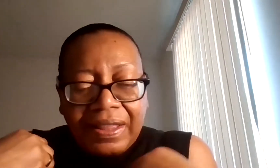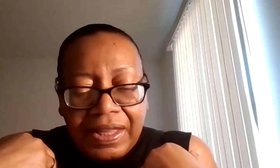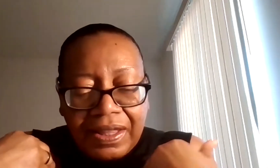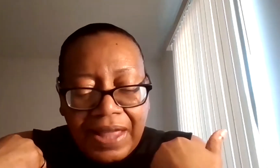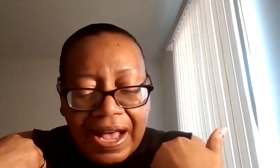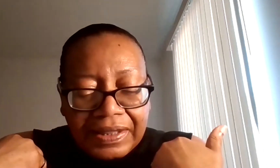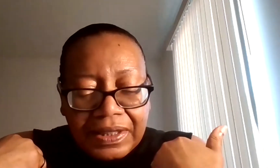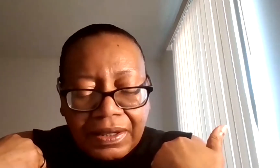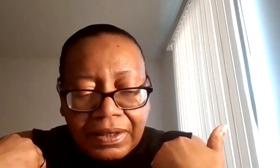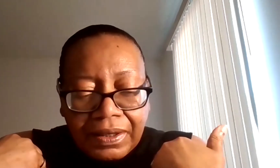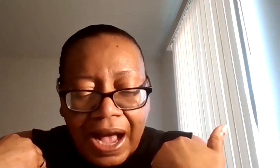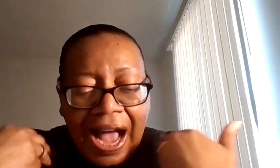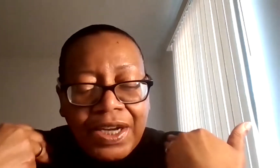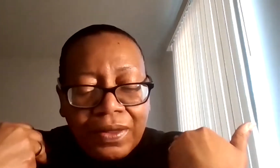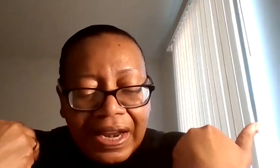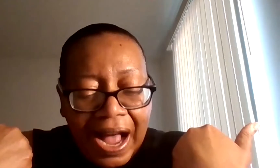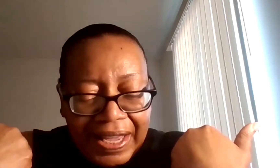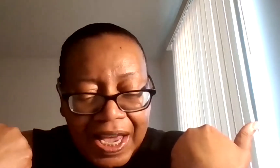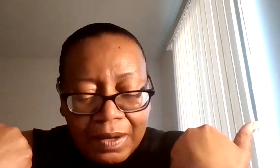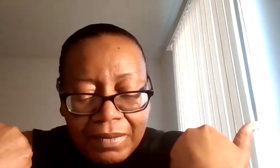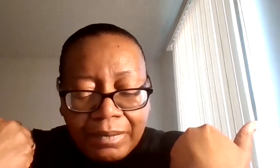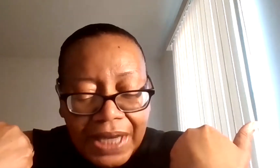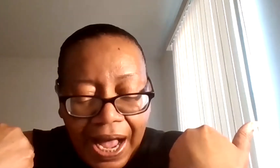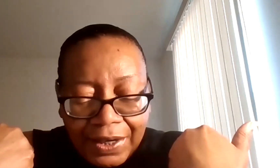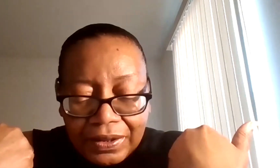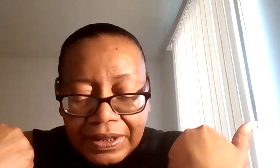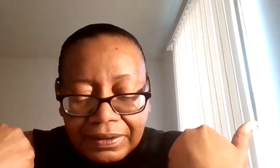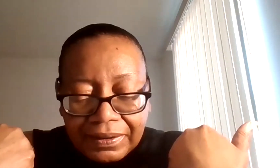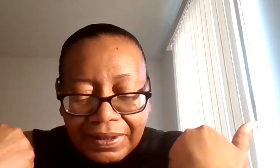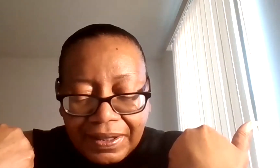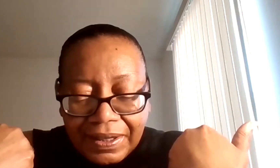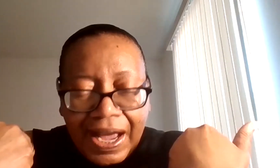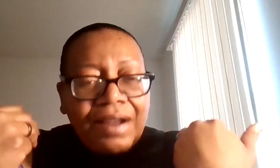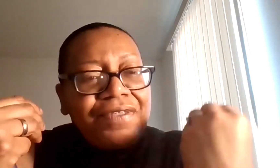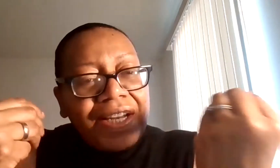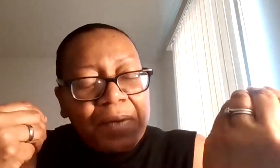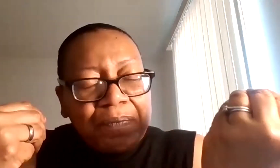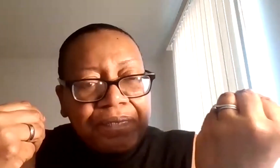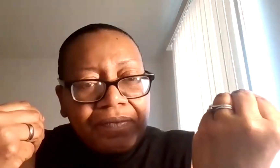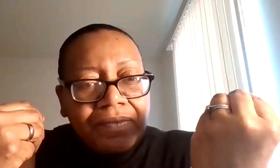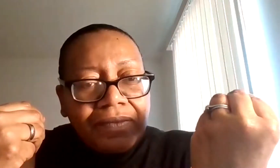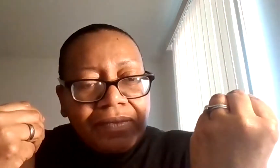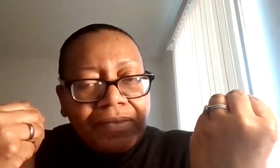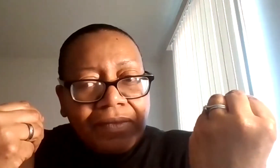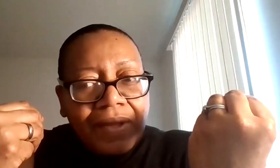people, I think that I know that I am, I'm tired and I'm fed up.